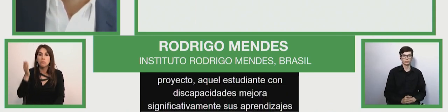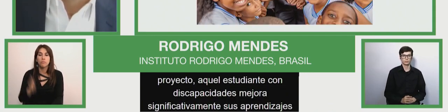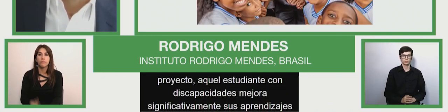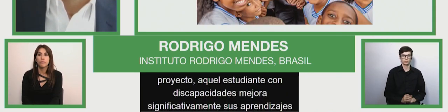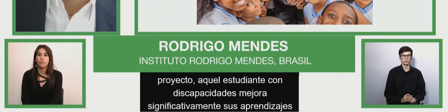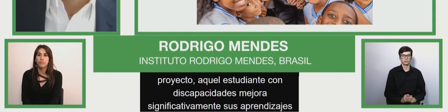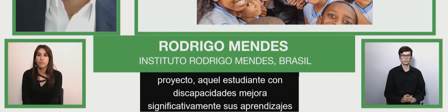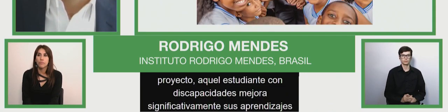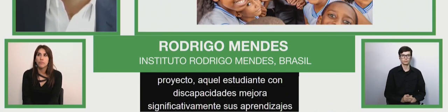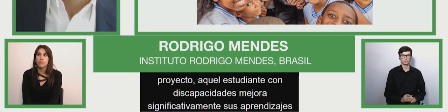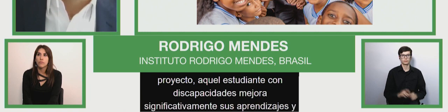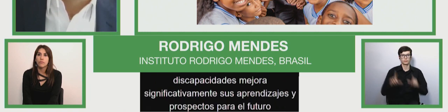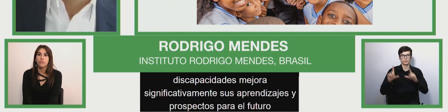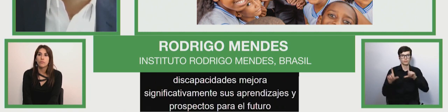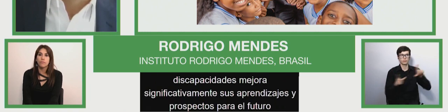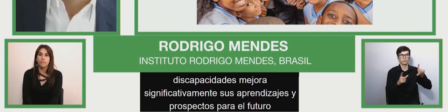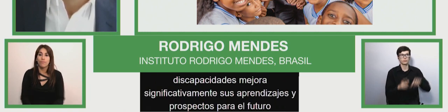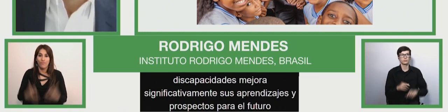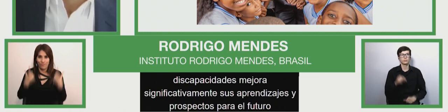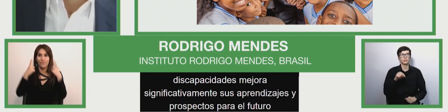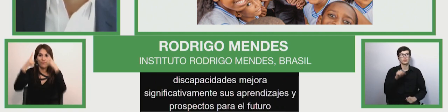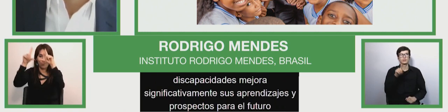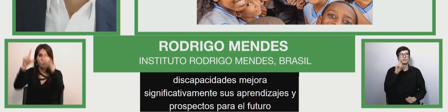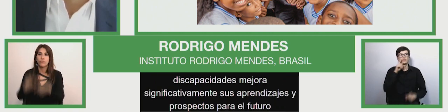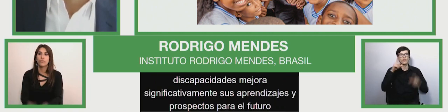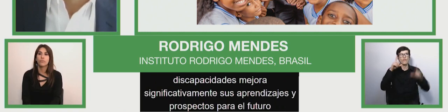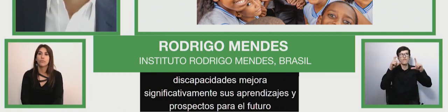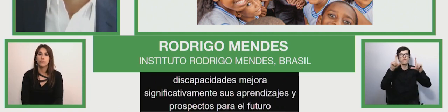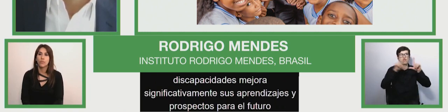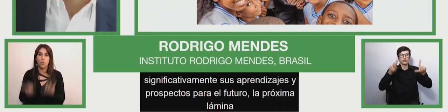their learning and future perspectives.